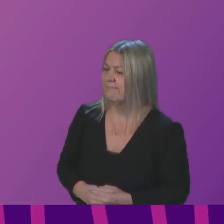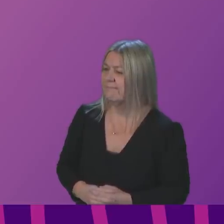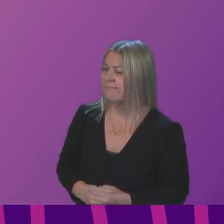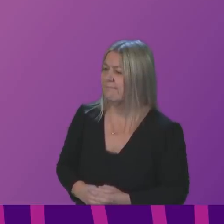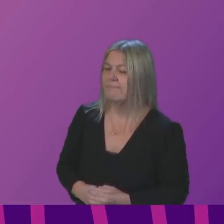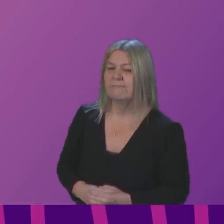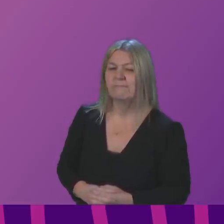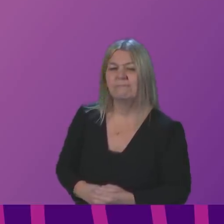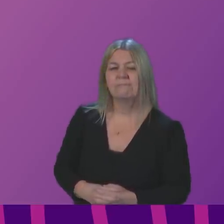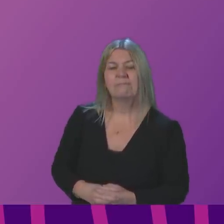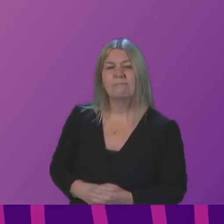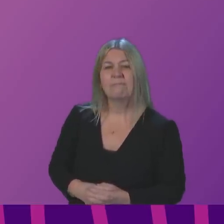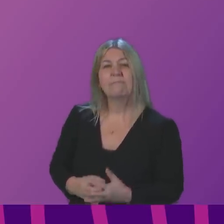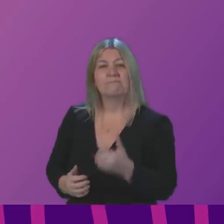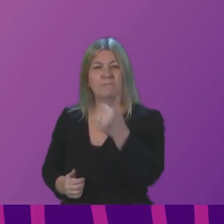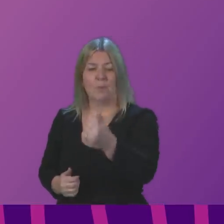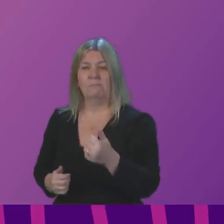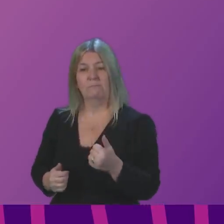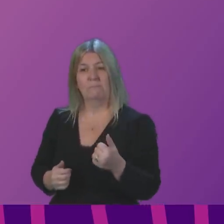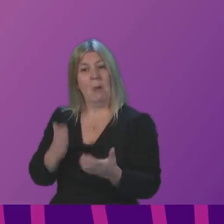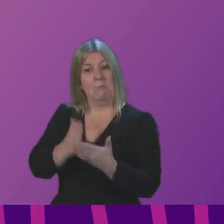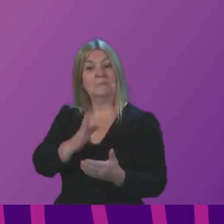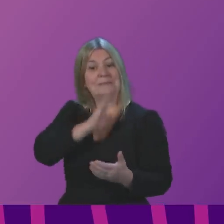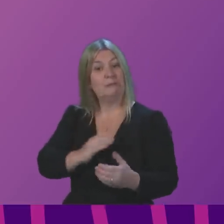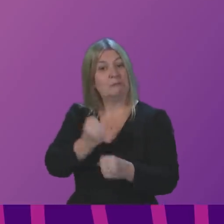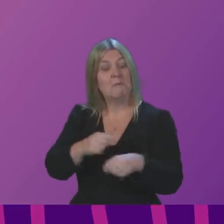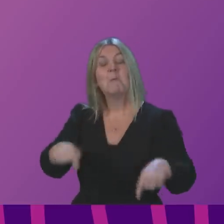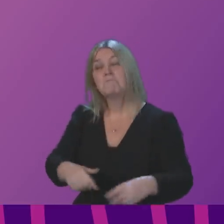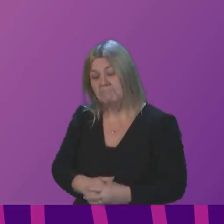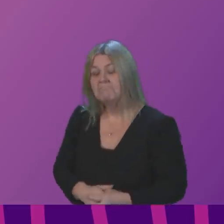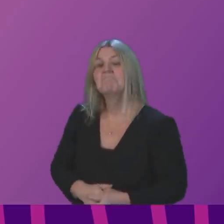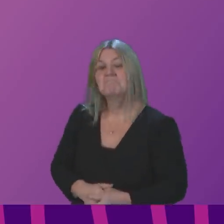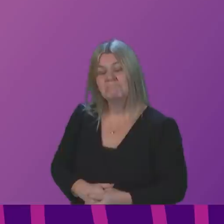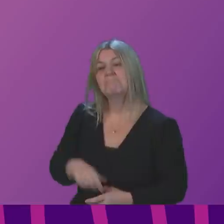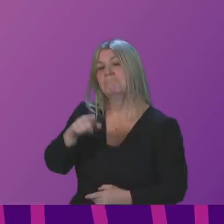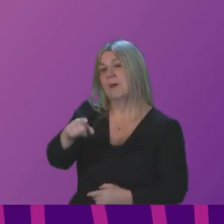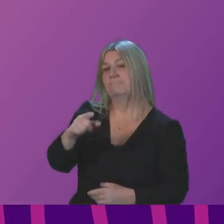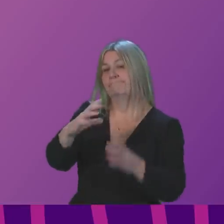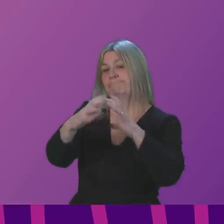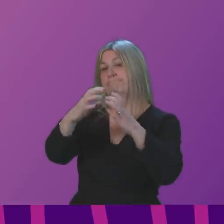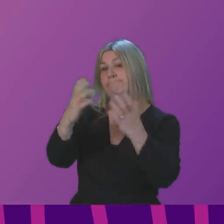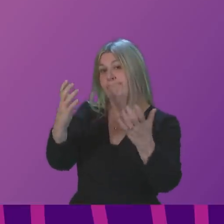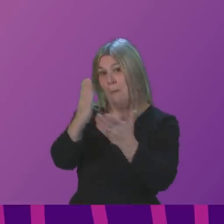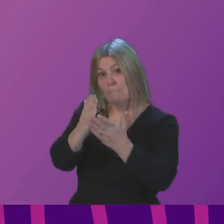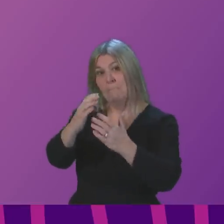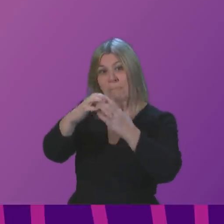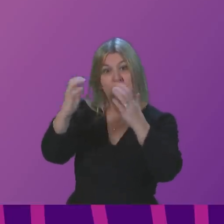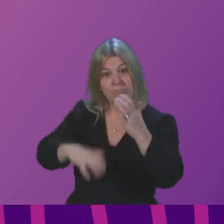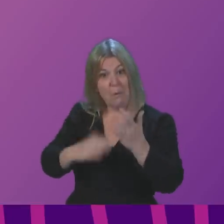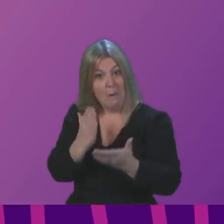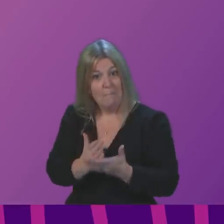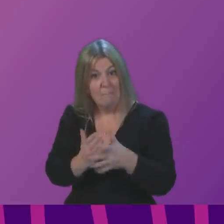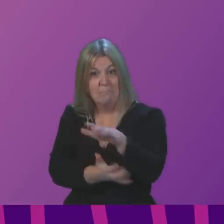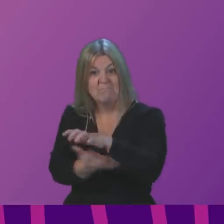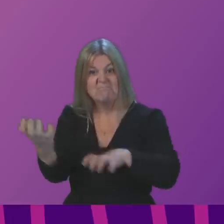the government have taken this issue. And how this has unfolded is because of the communication from the First Minister's government has been a